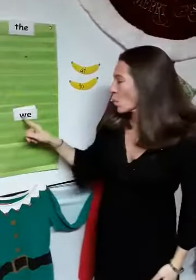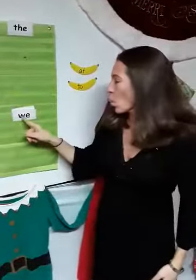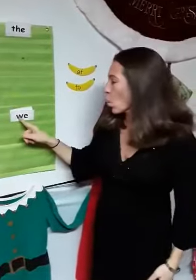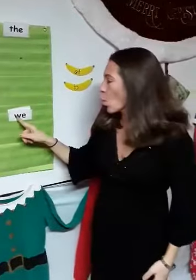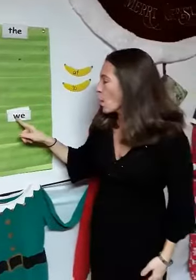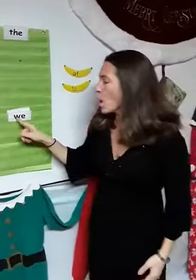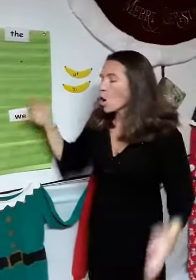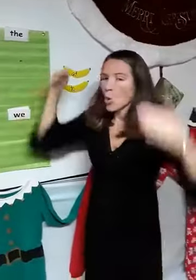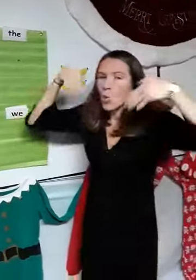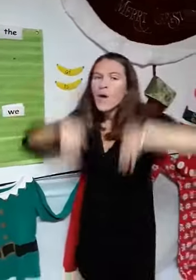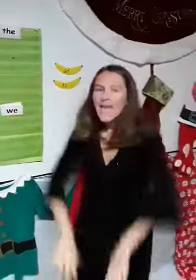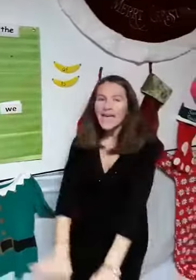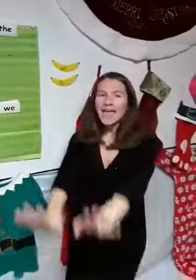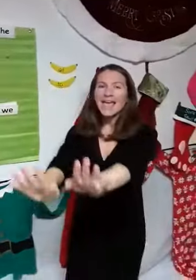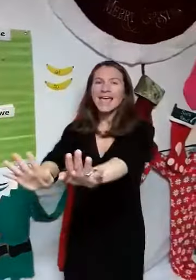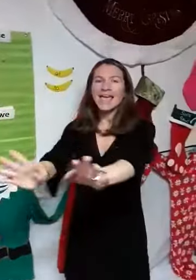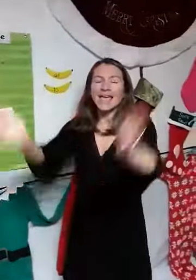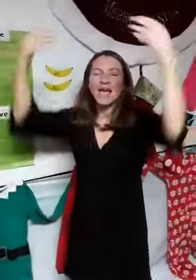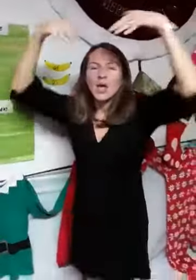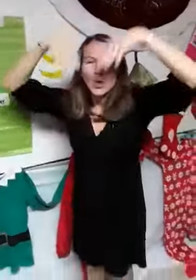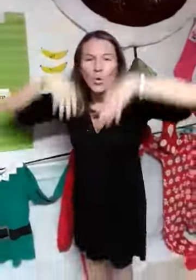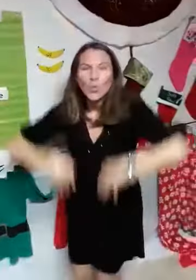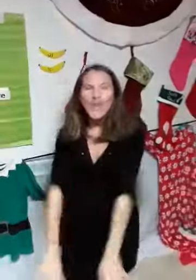We, we.